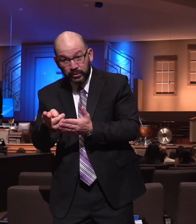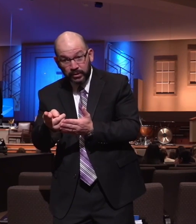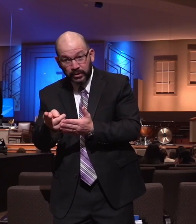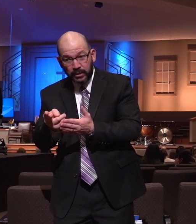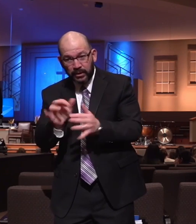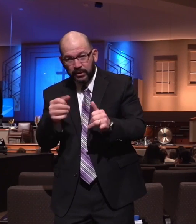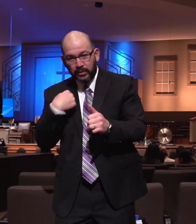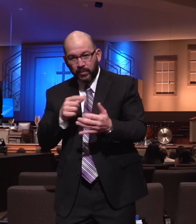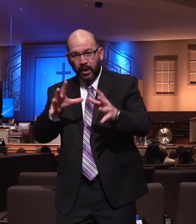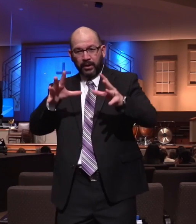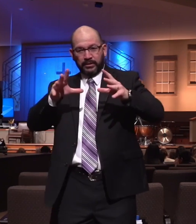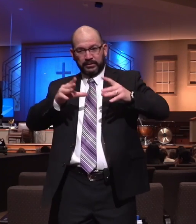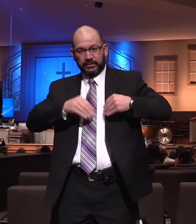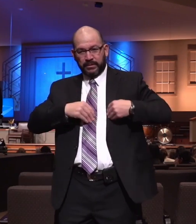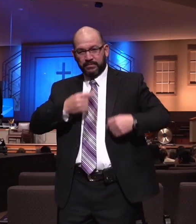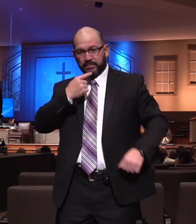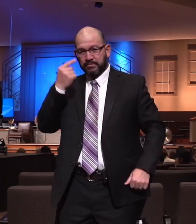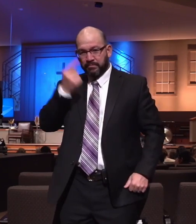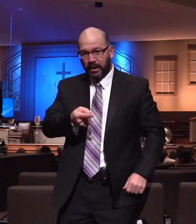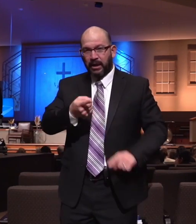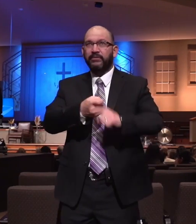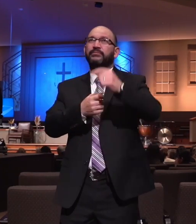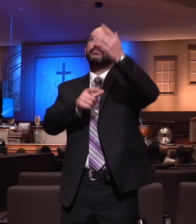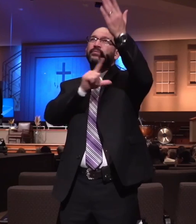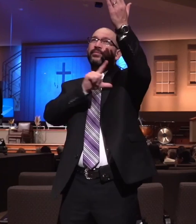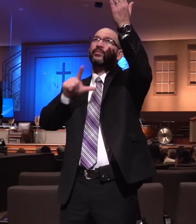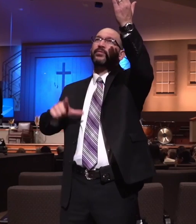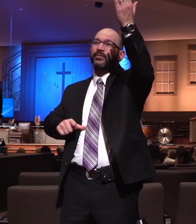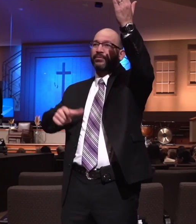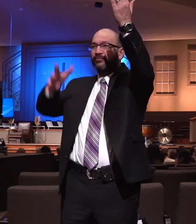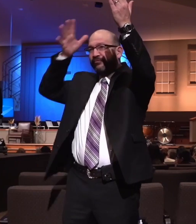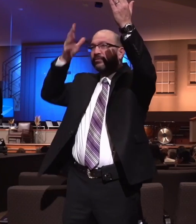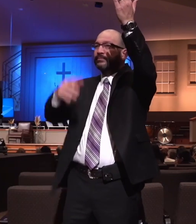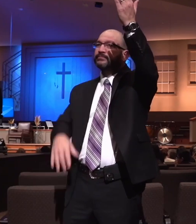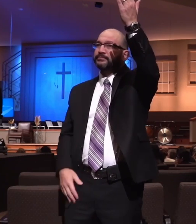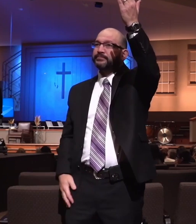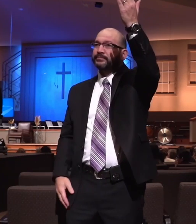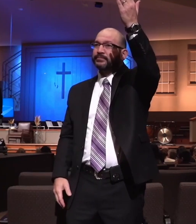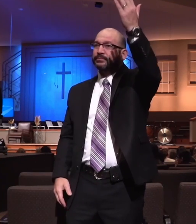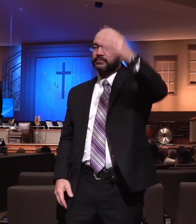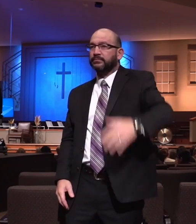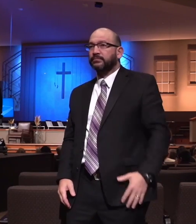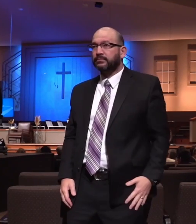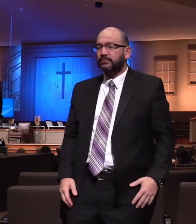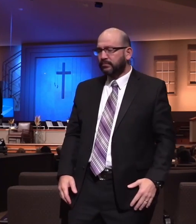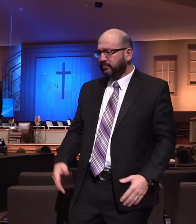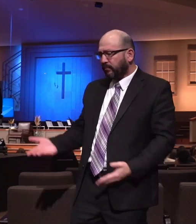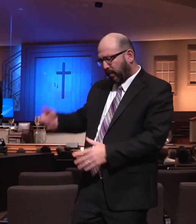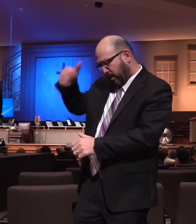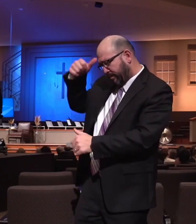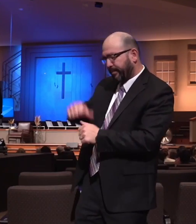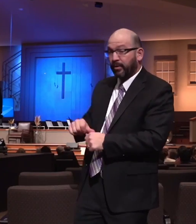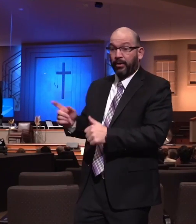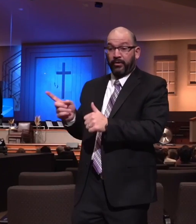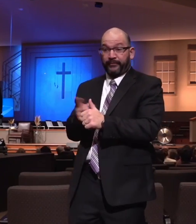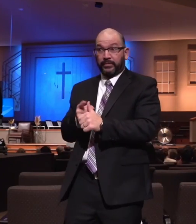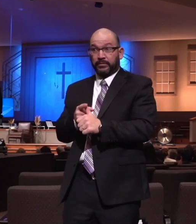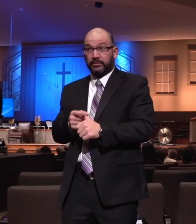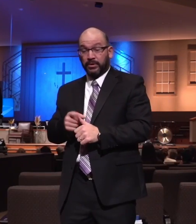have received a commandment from the Father. Now, here's what He remembered. First of all, He notices that they